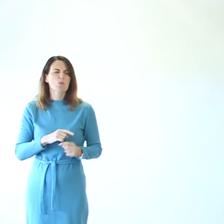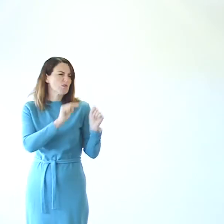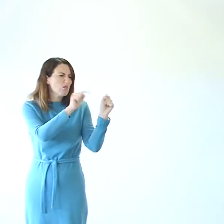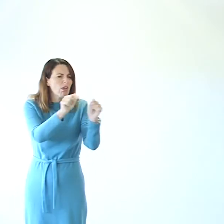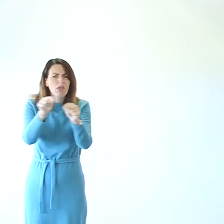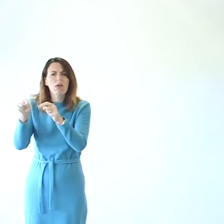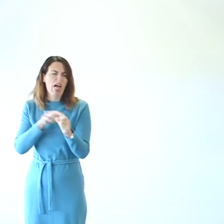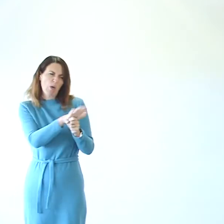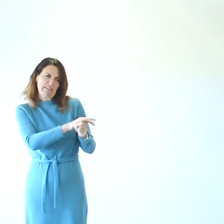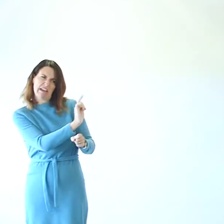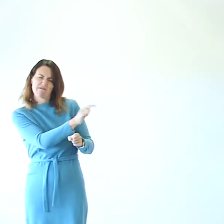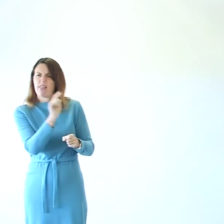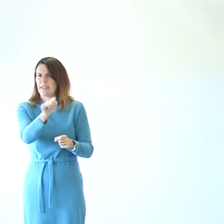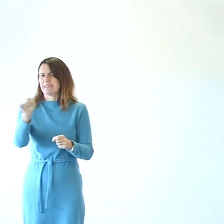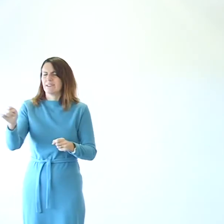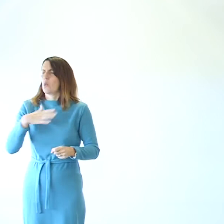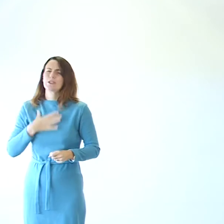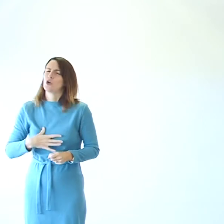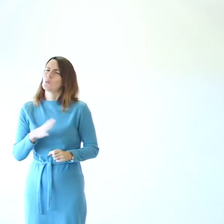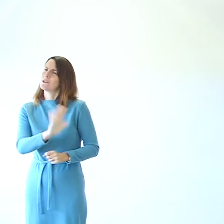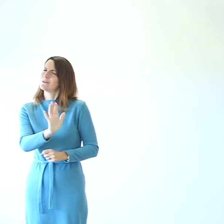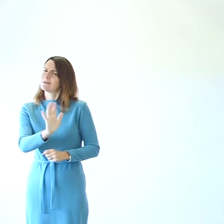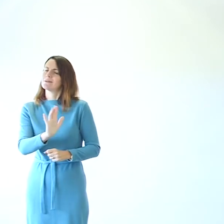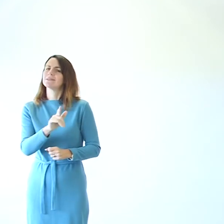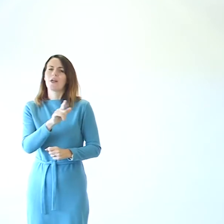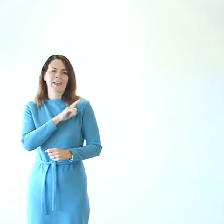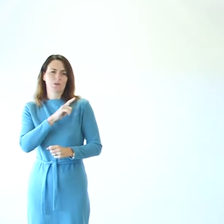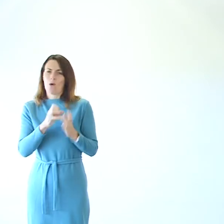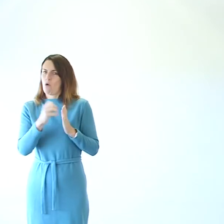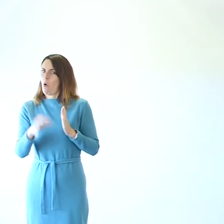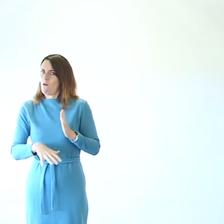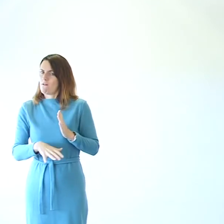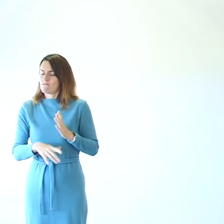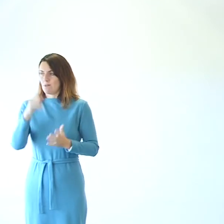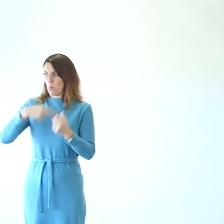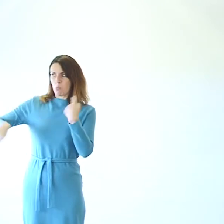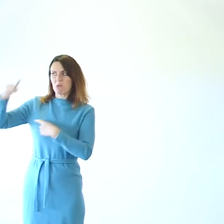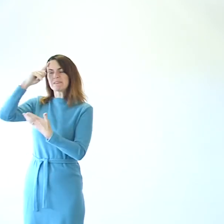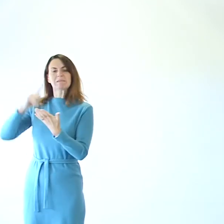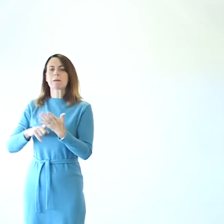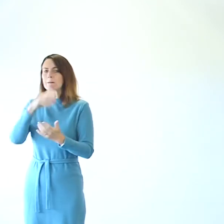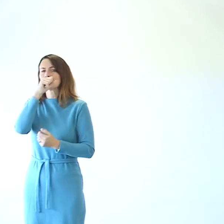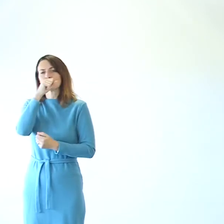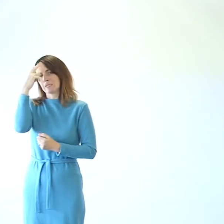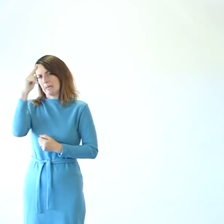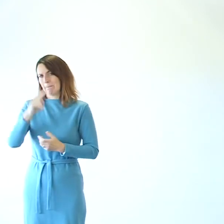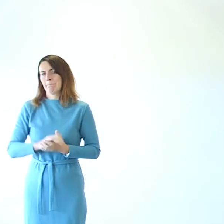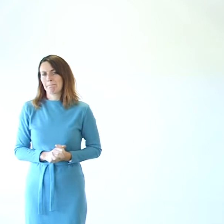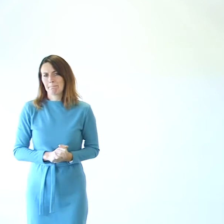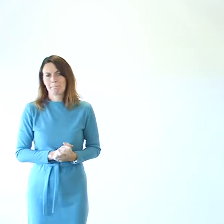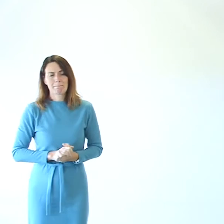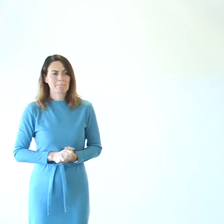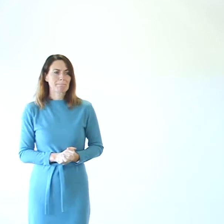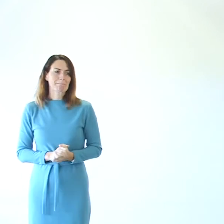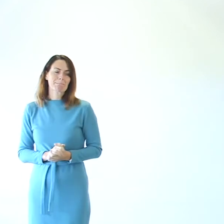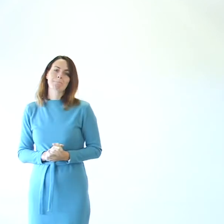demonise particular areas and things. So that's one of the reasons we've made a strategic decision not to actually name them. Okay, okay.